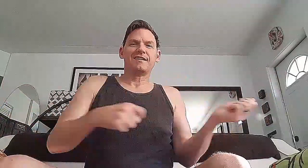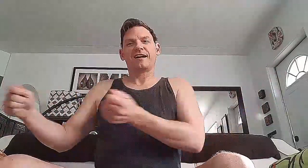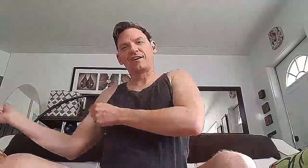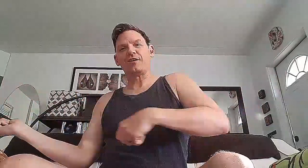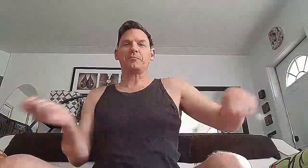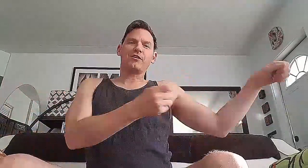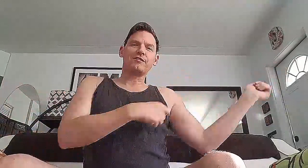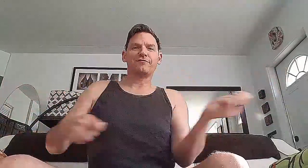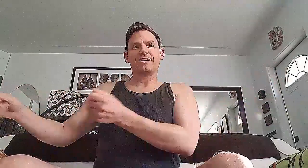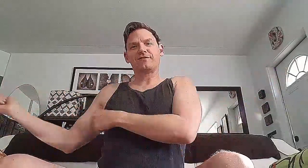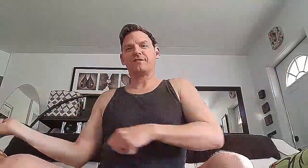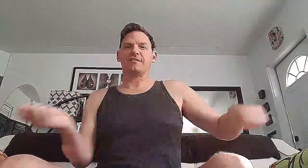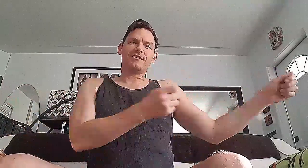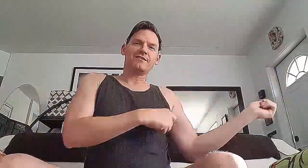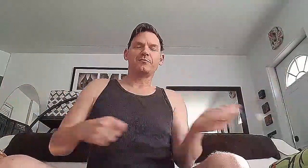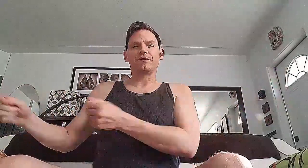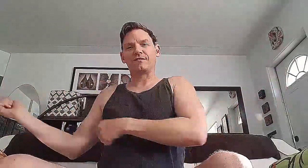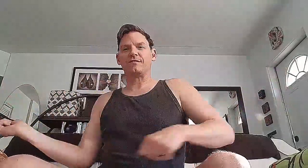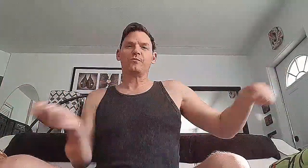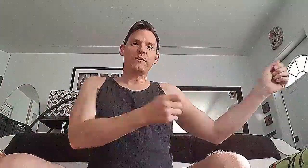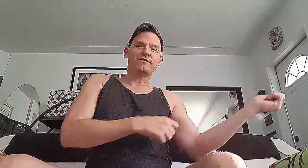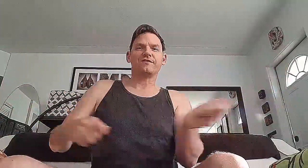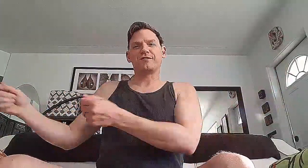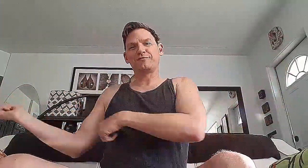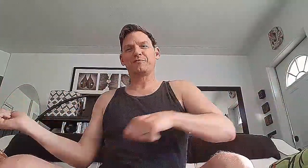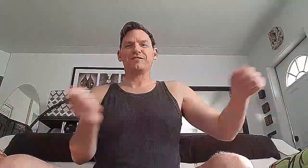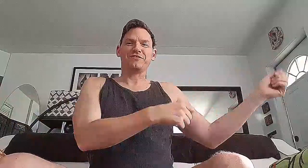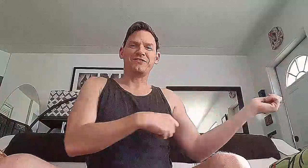I call it party fiesta. You can put a little waste in there if you want to.